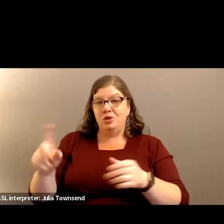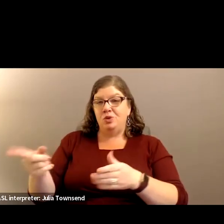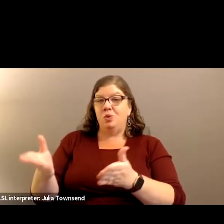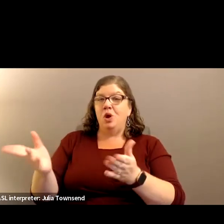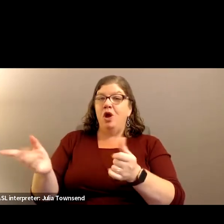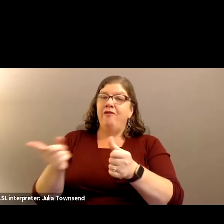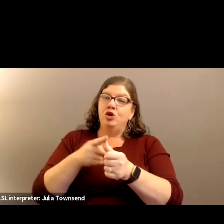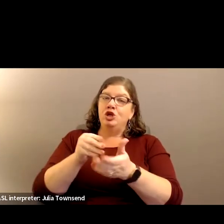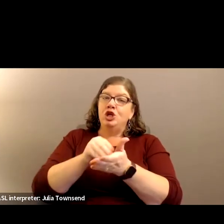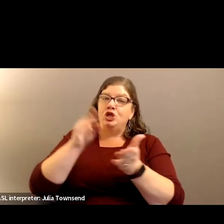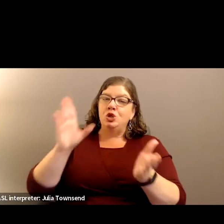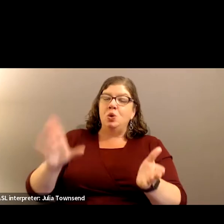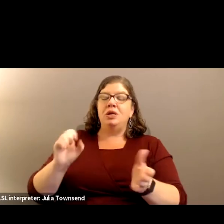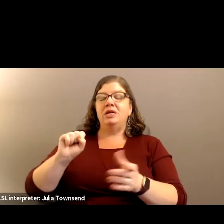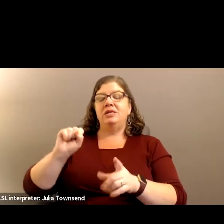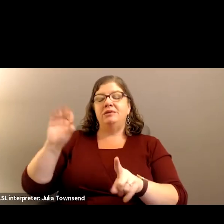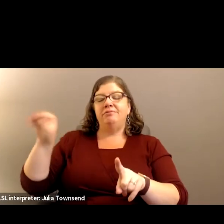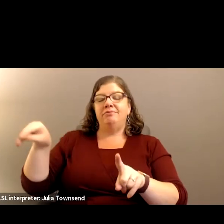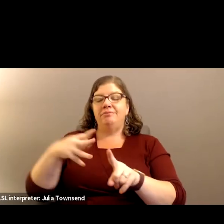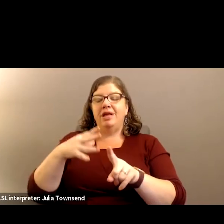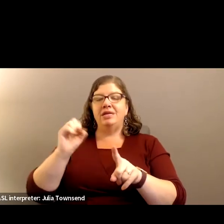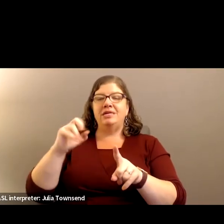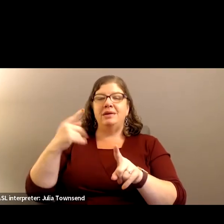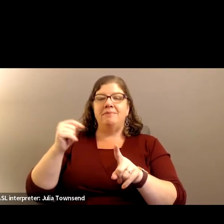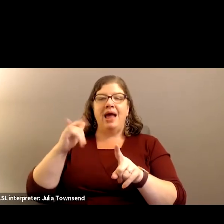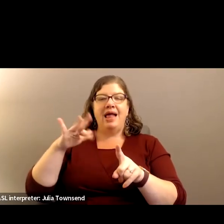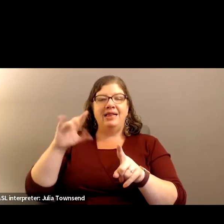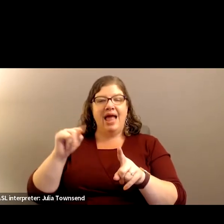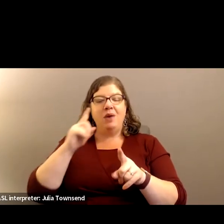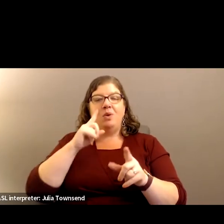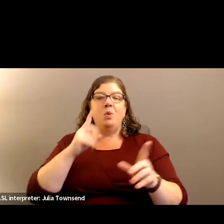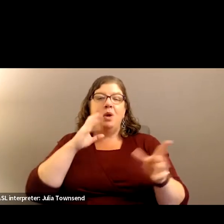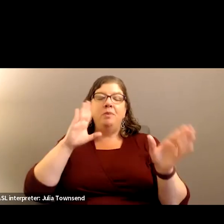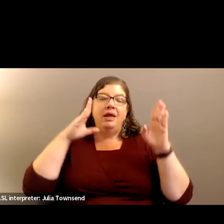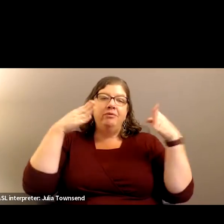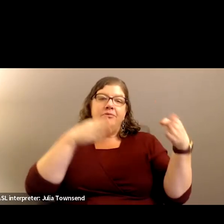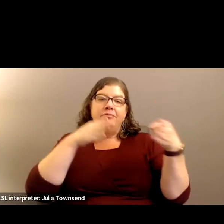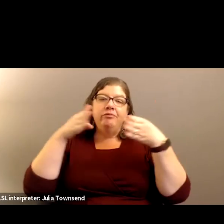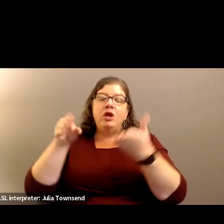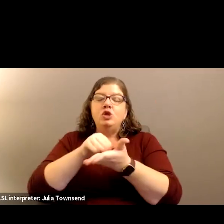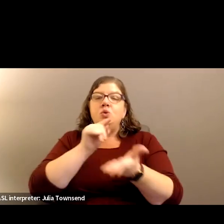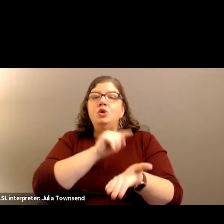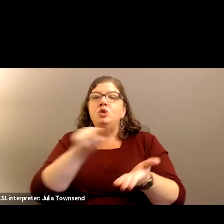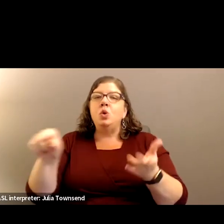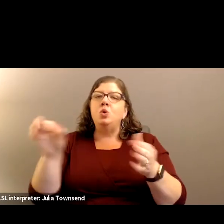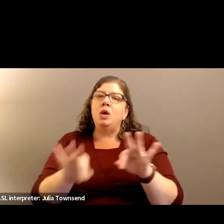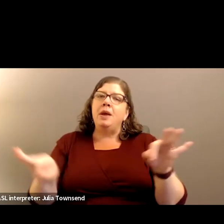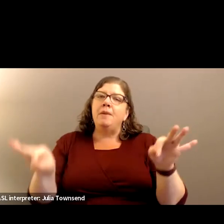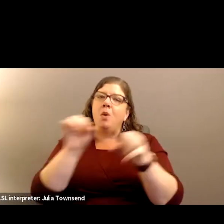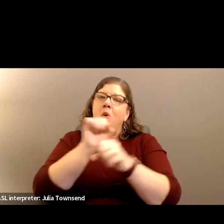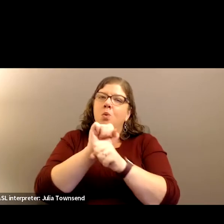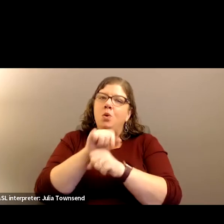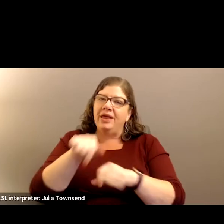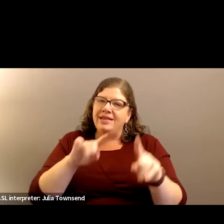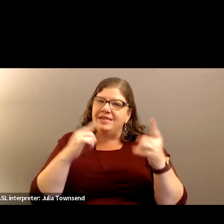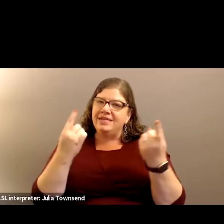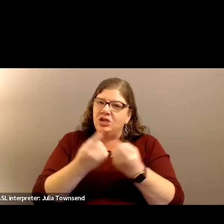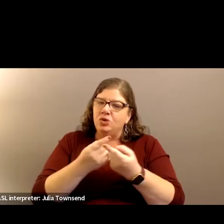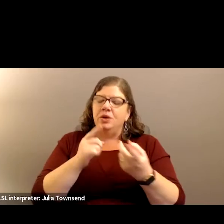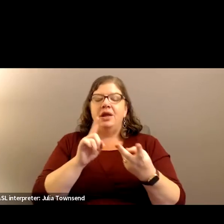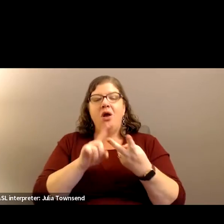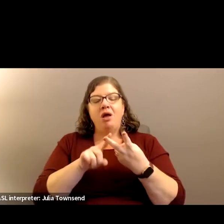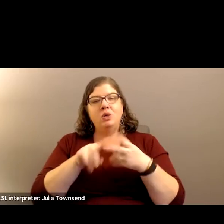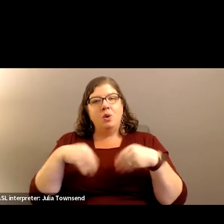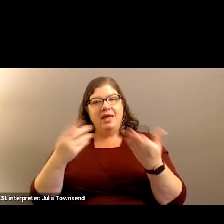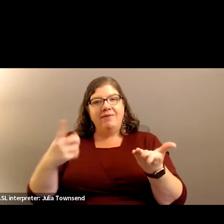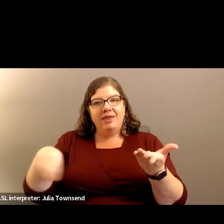first student spotlight. So these series are just going to be highlighting some students who are doing important work in our district and also, you know,